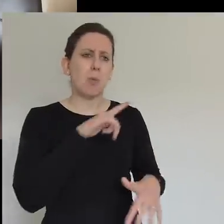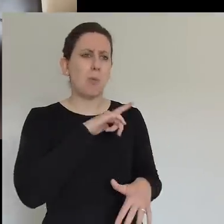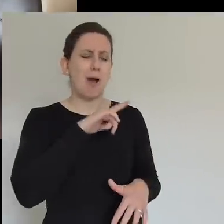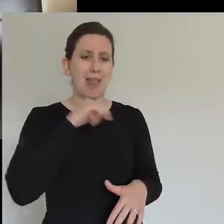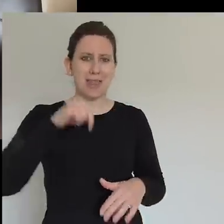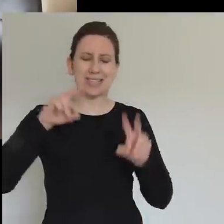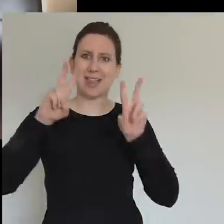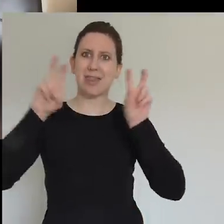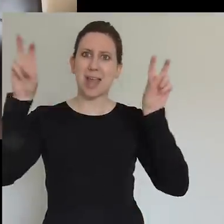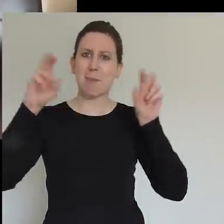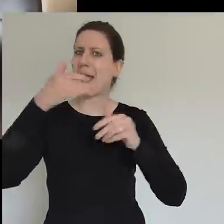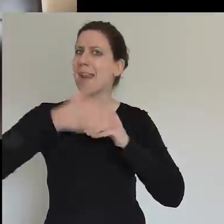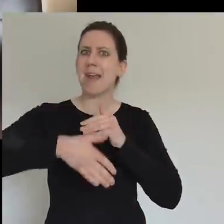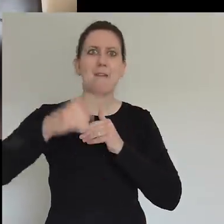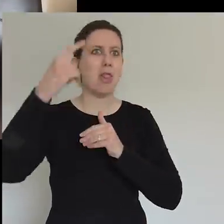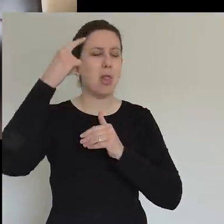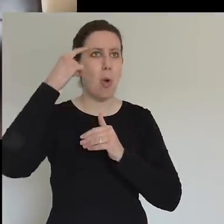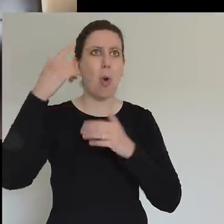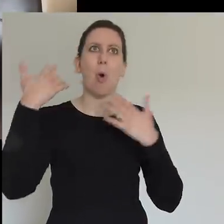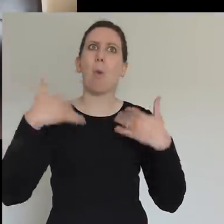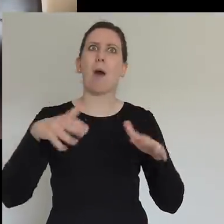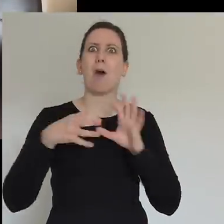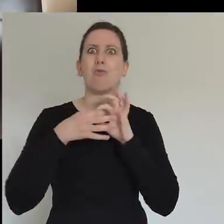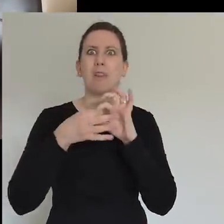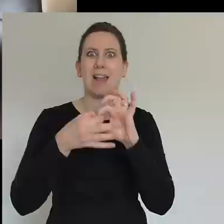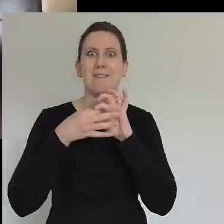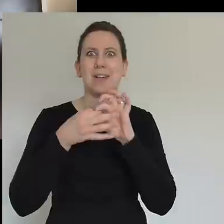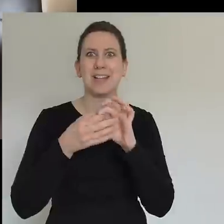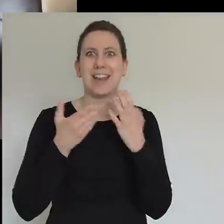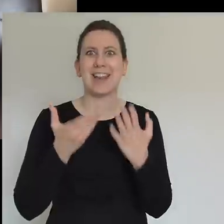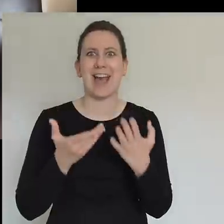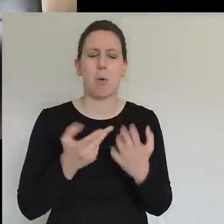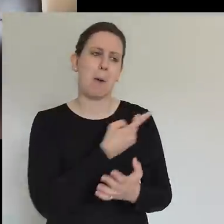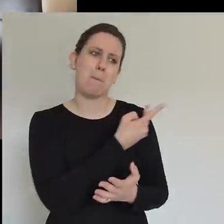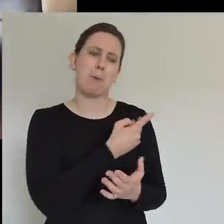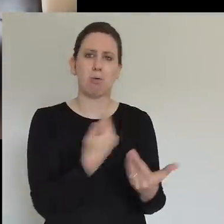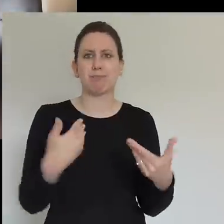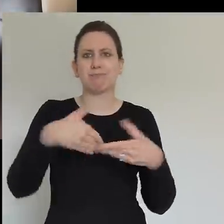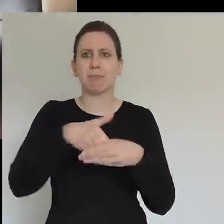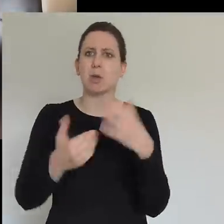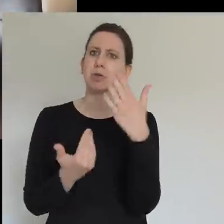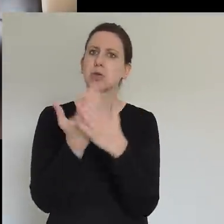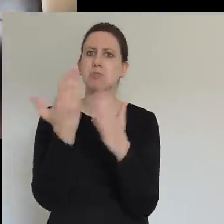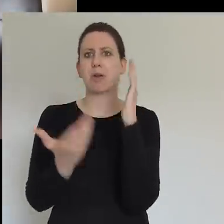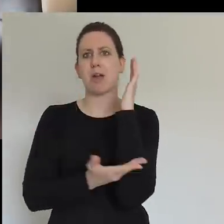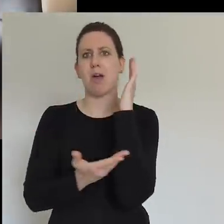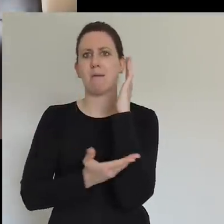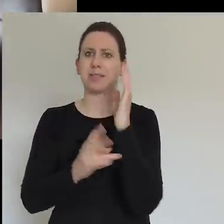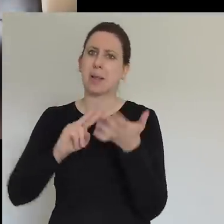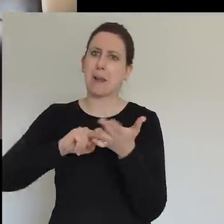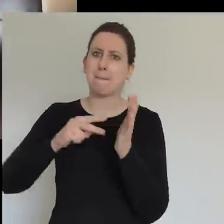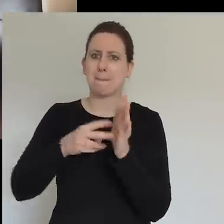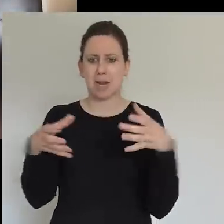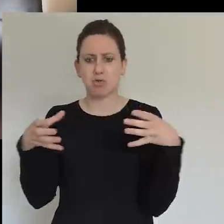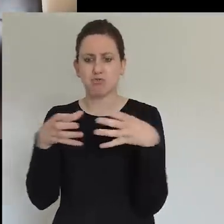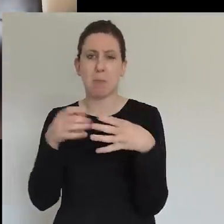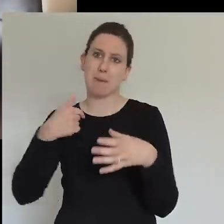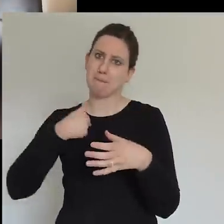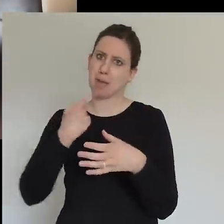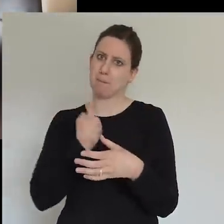realised. When we were coming up with this theme, we're both on the Spring Harvest planning group. I chair that group. And whenever we come up with these themes, it's usually a two-year process. We